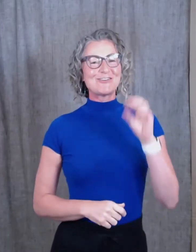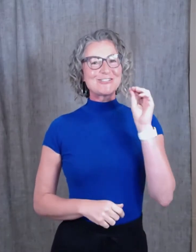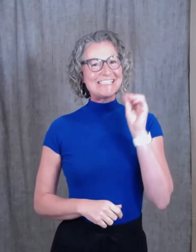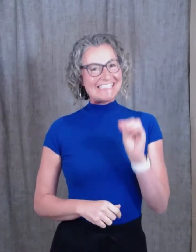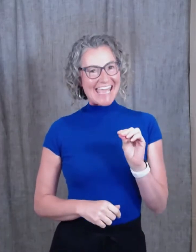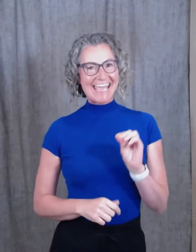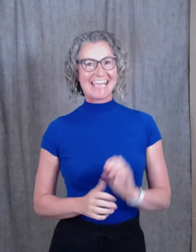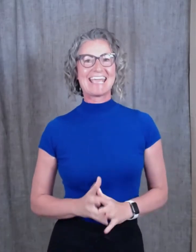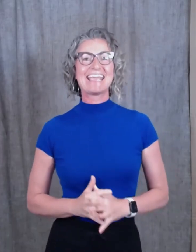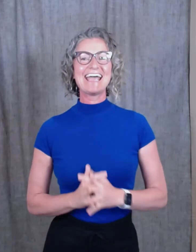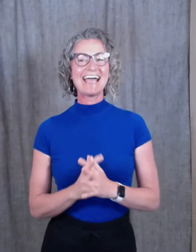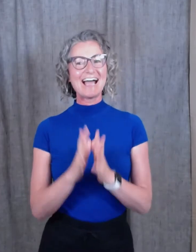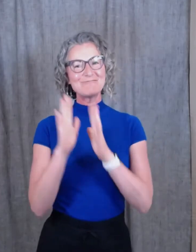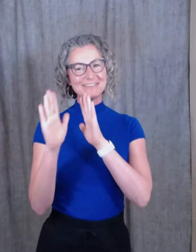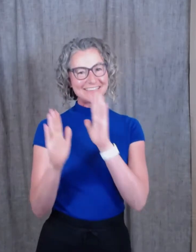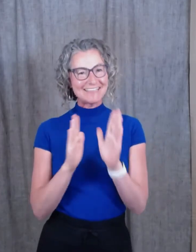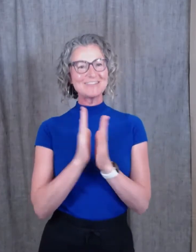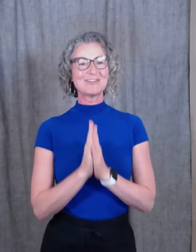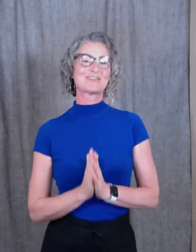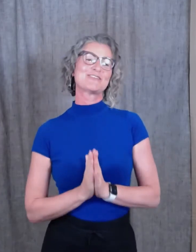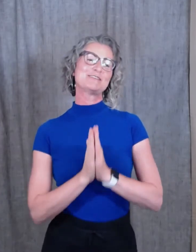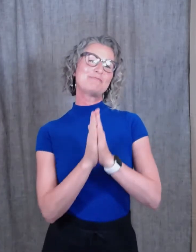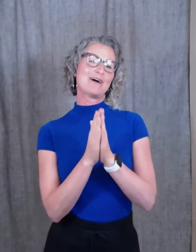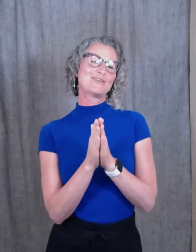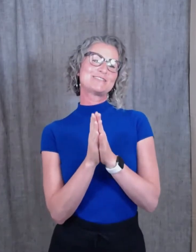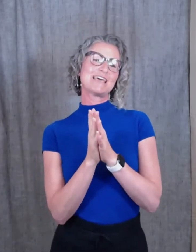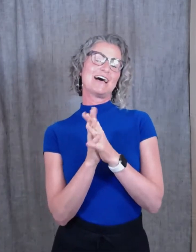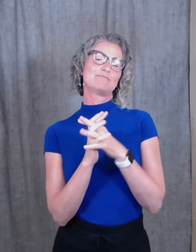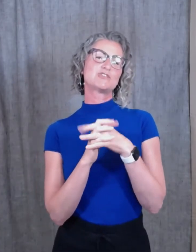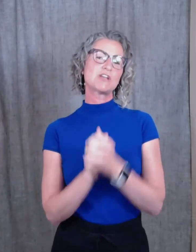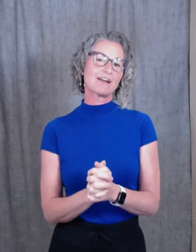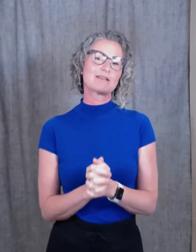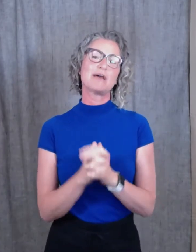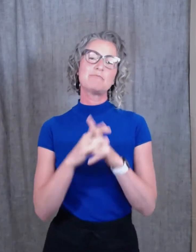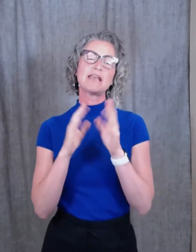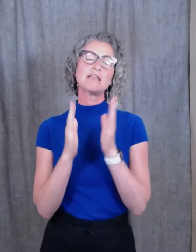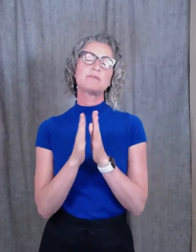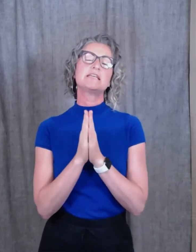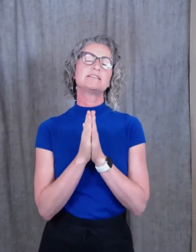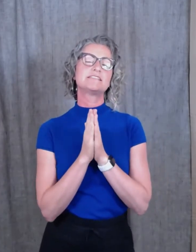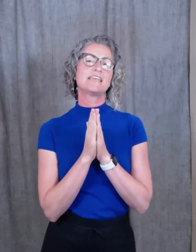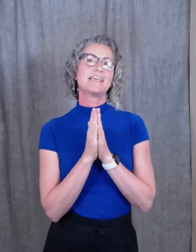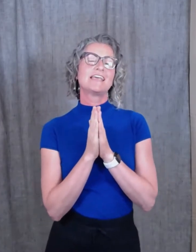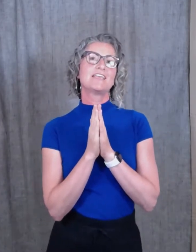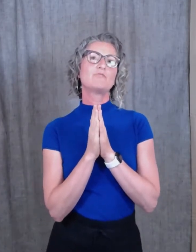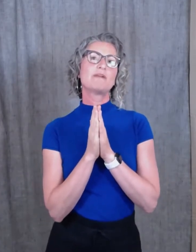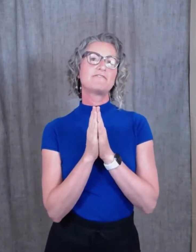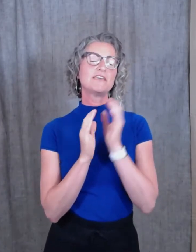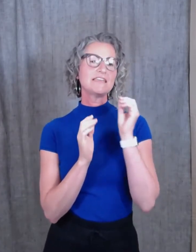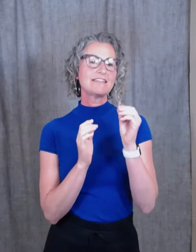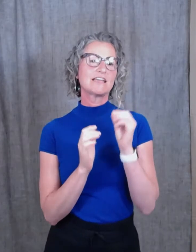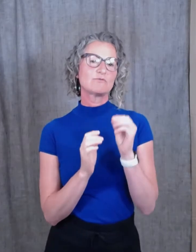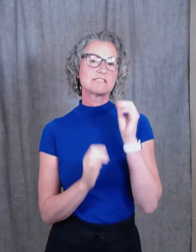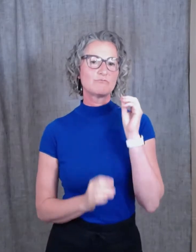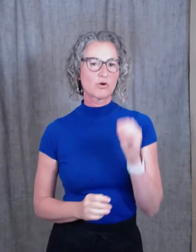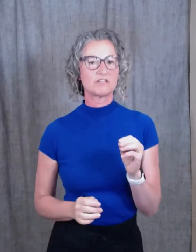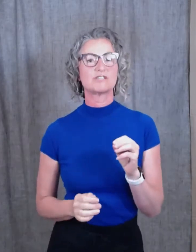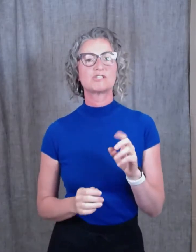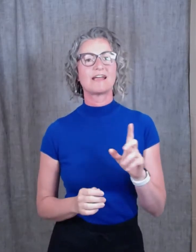today, I'm a little nervous about sharing, but my feeling that it was important to share